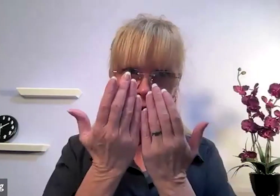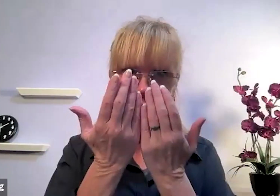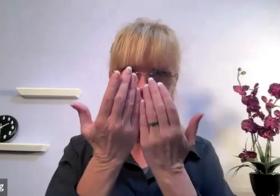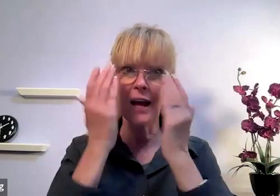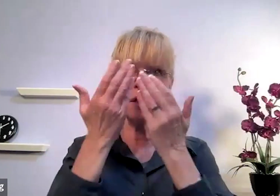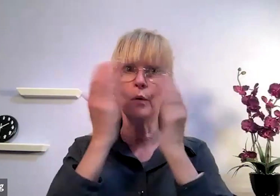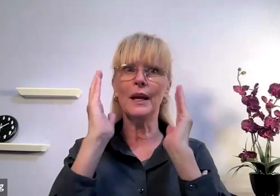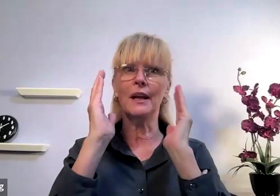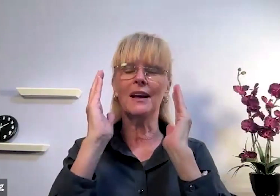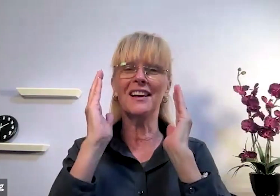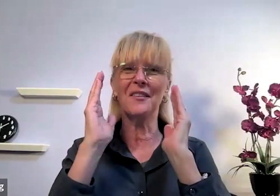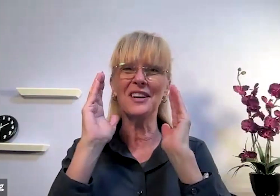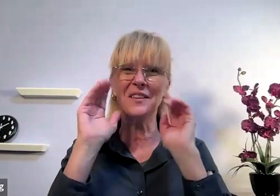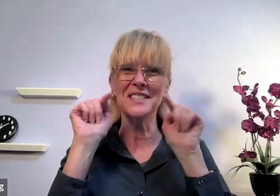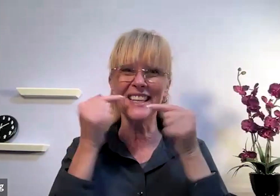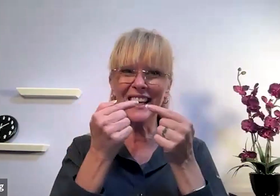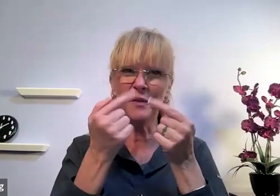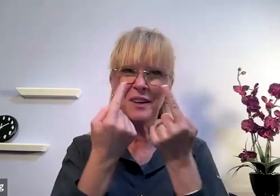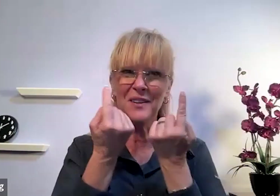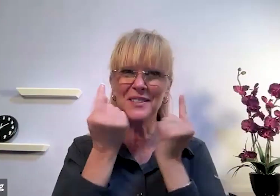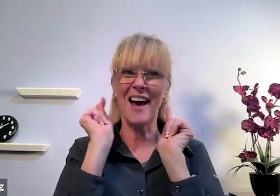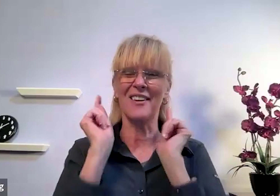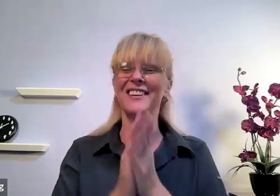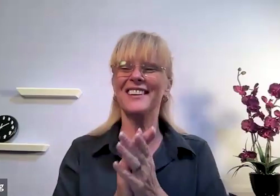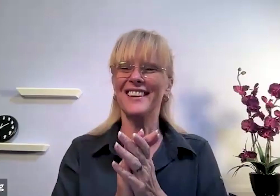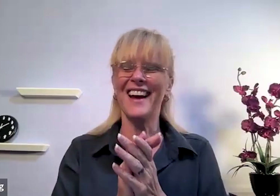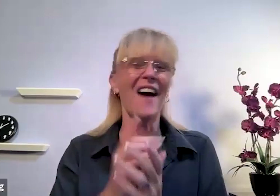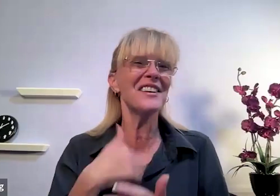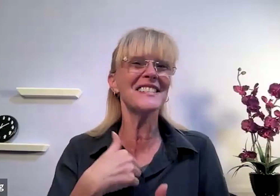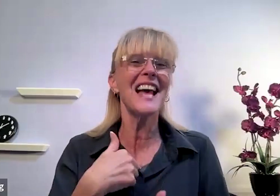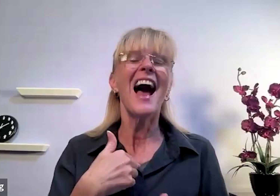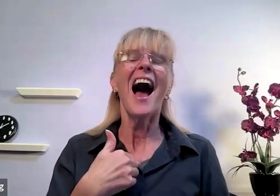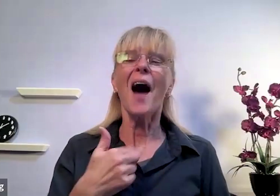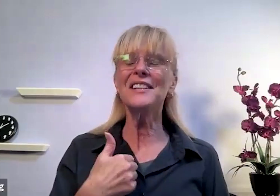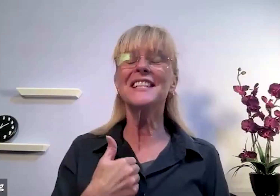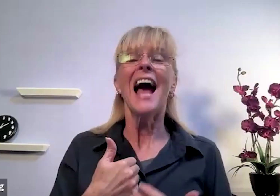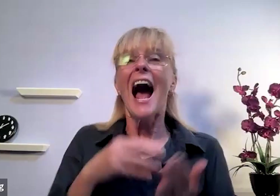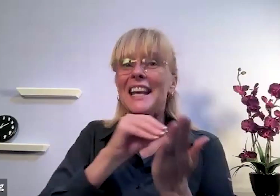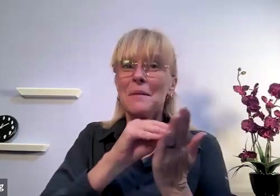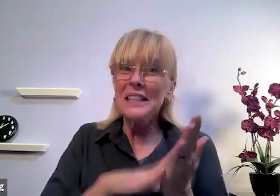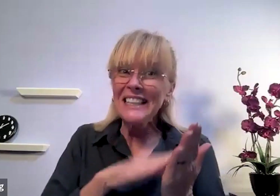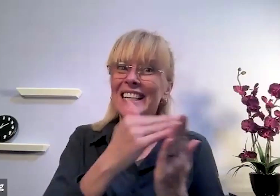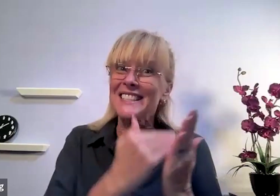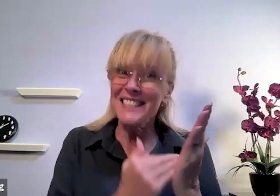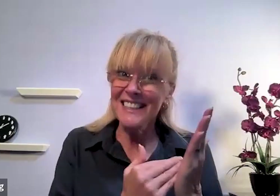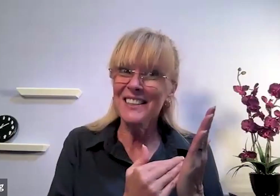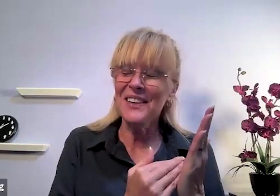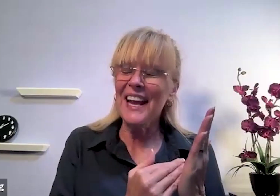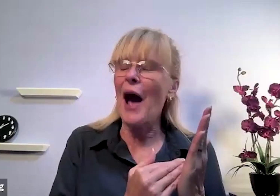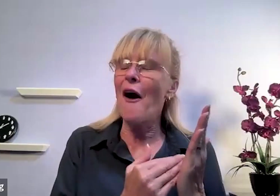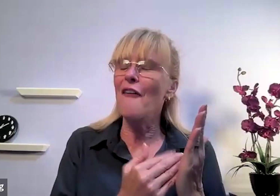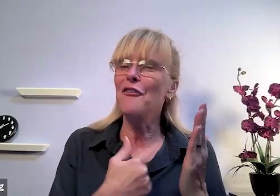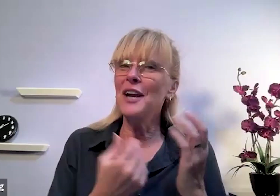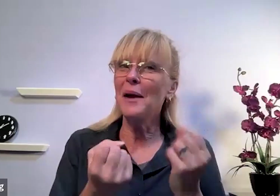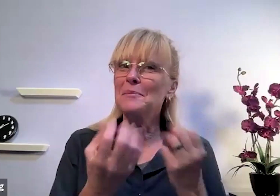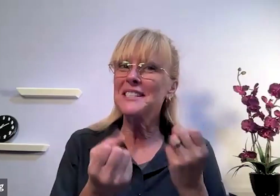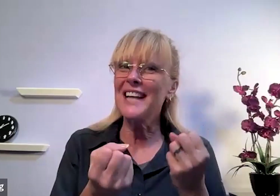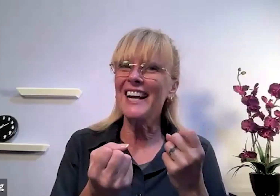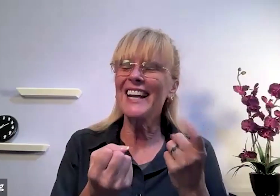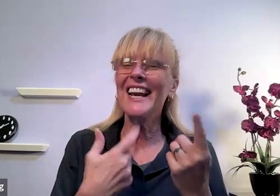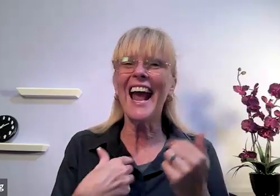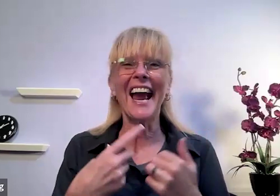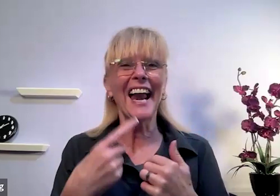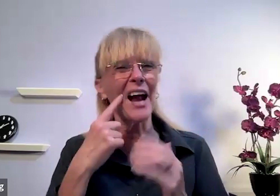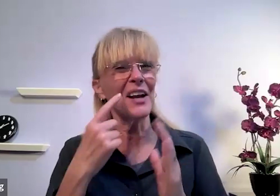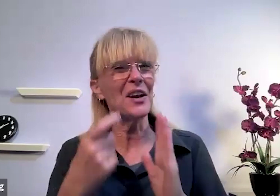and then we have Halloween one goes in one goes out always always I keep a list literally of when I'm